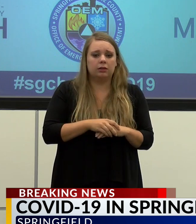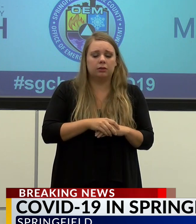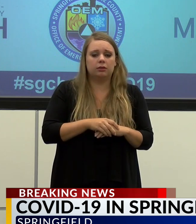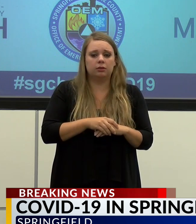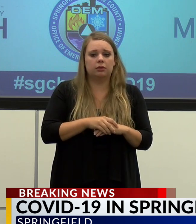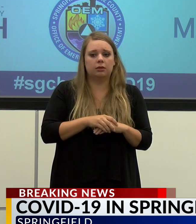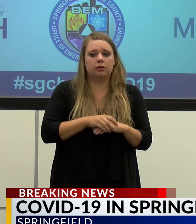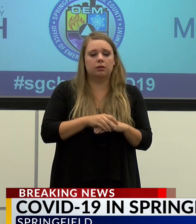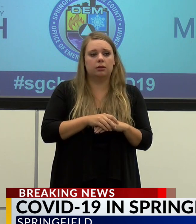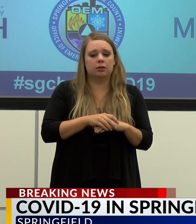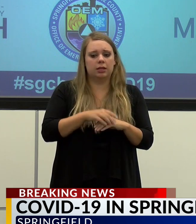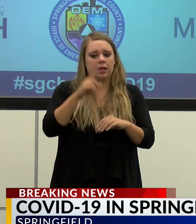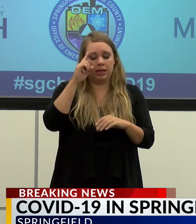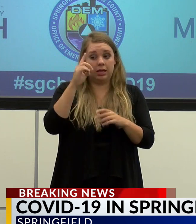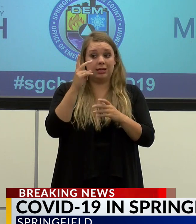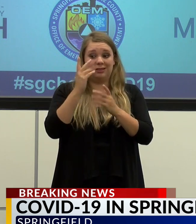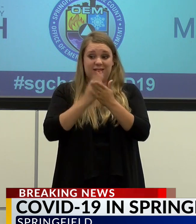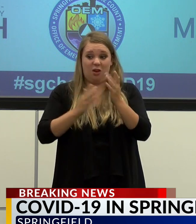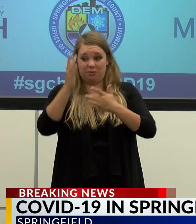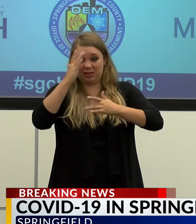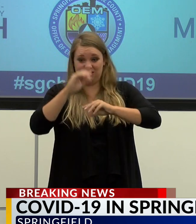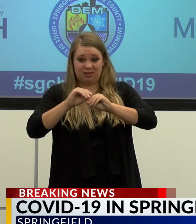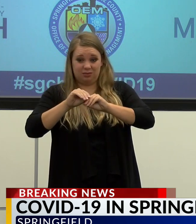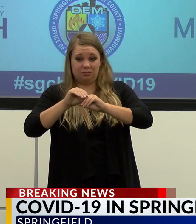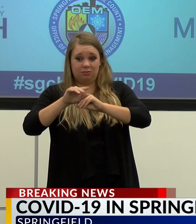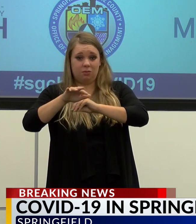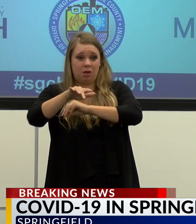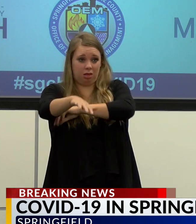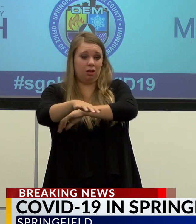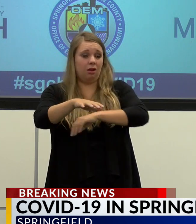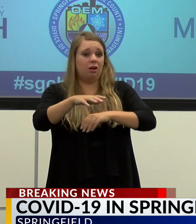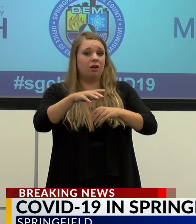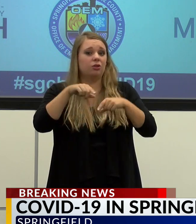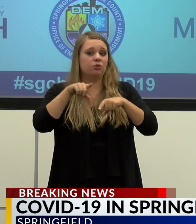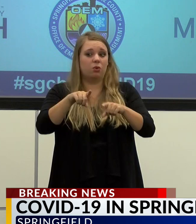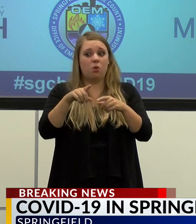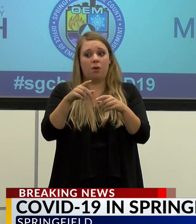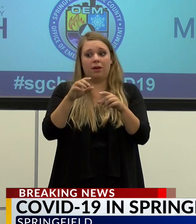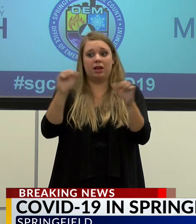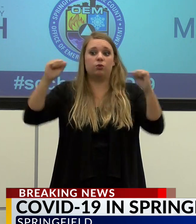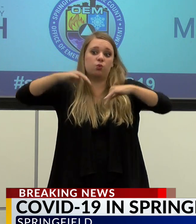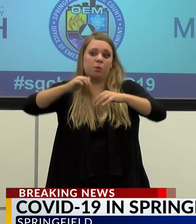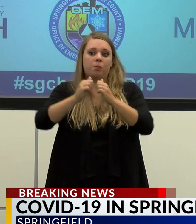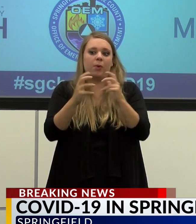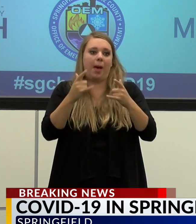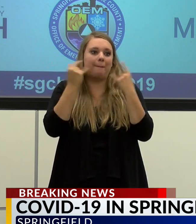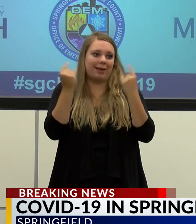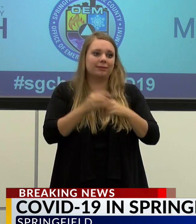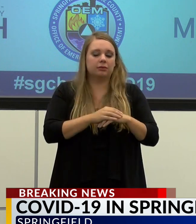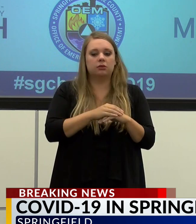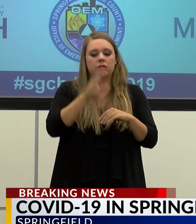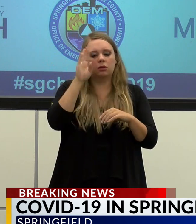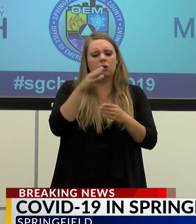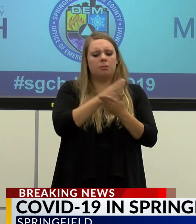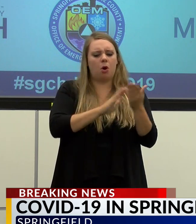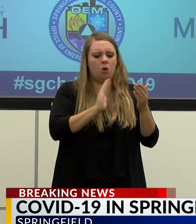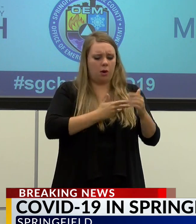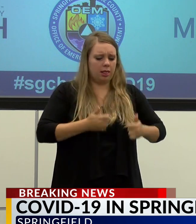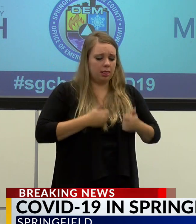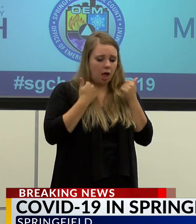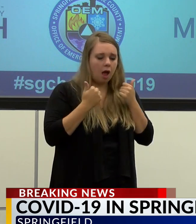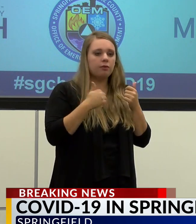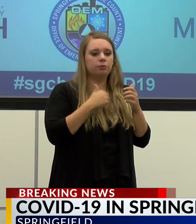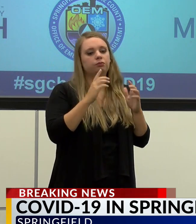we're seeing some disease transmission occurring in those environments. We know there are aspects of our lives that we are